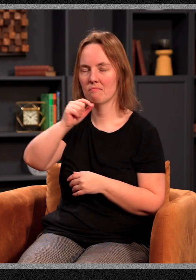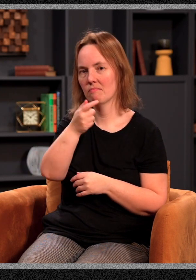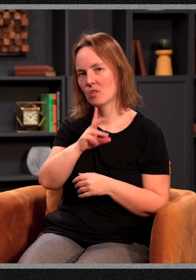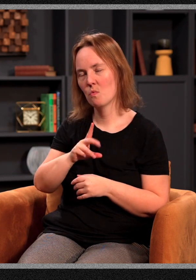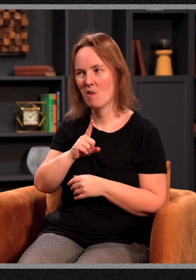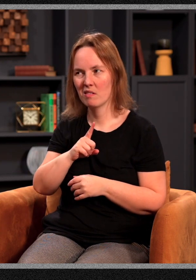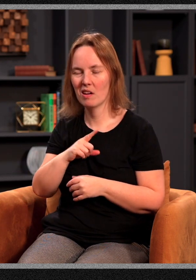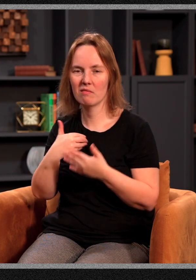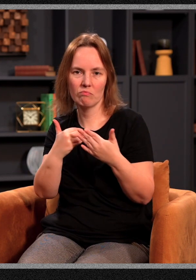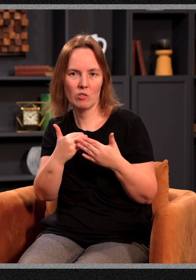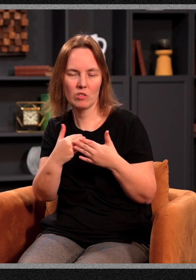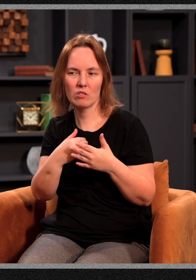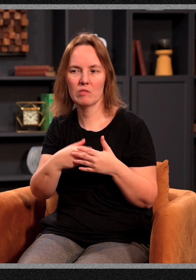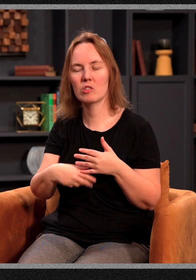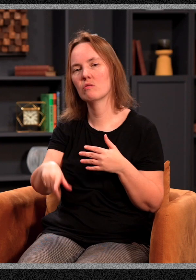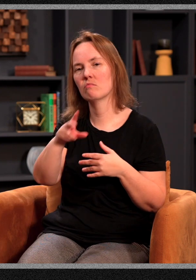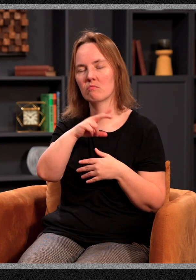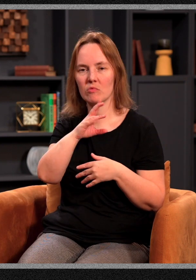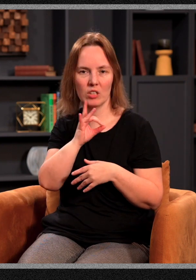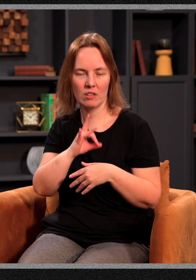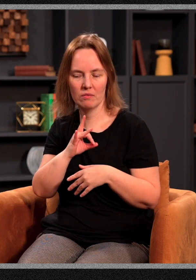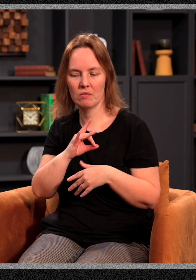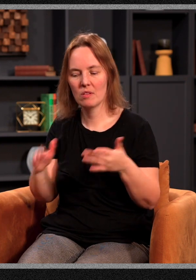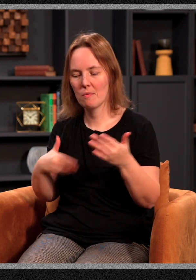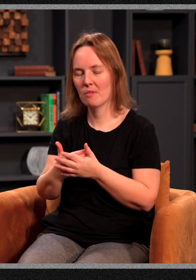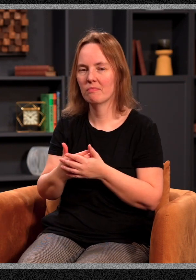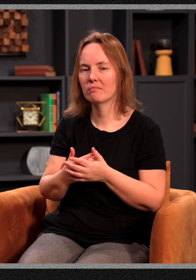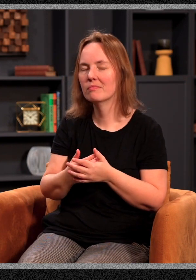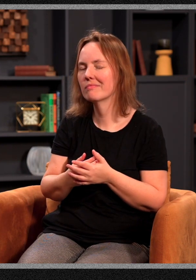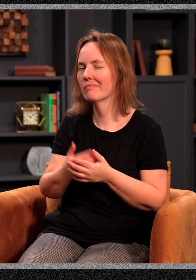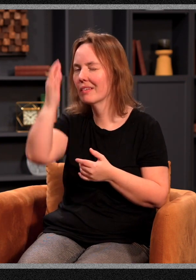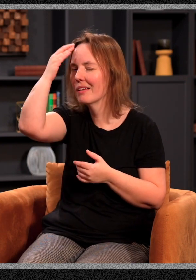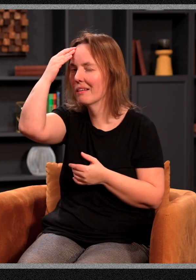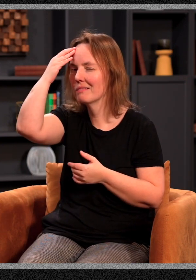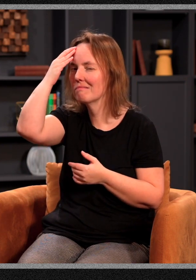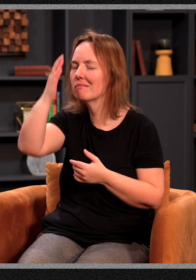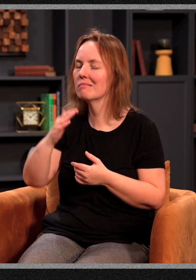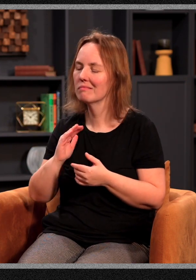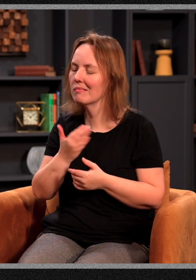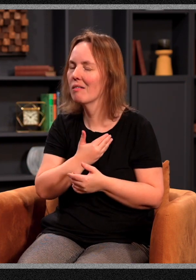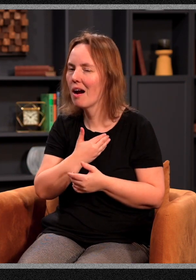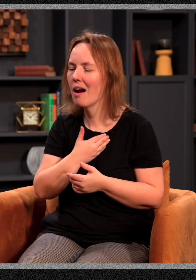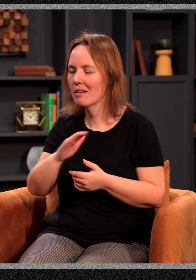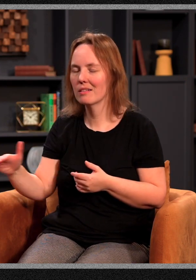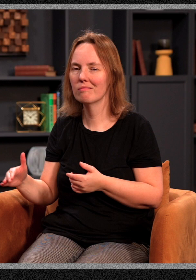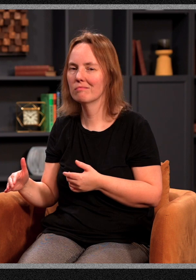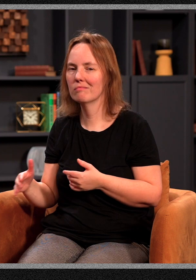And when they were born or in their younger years, you could tell that they were our children. Especially if they were bad.